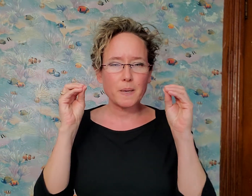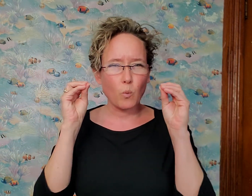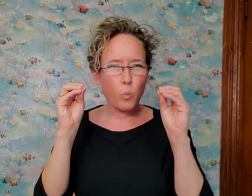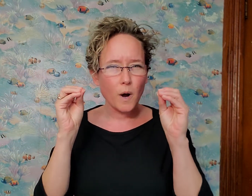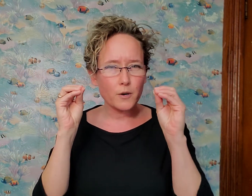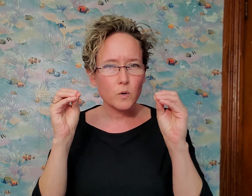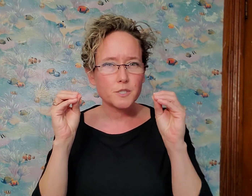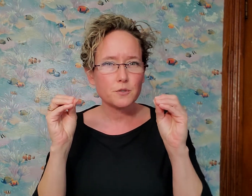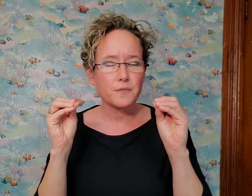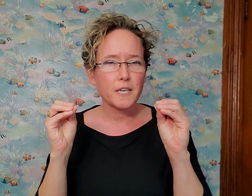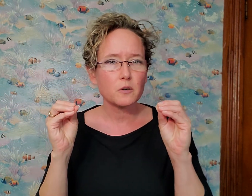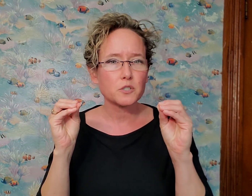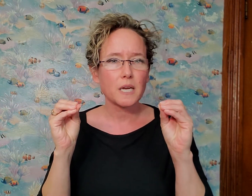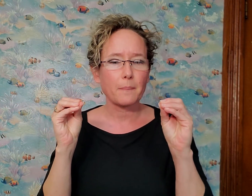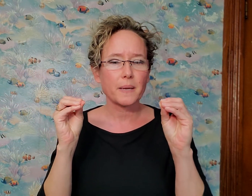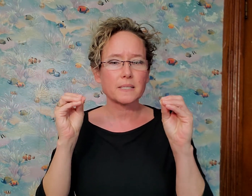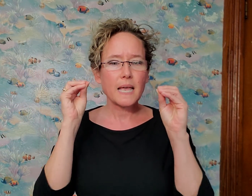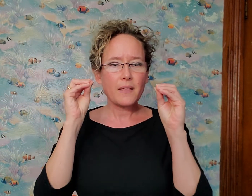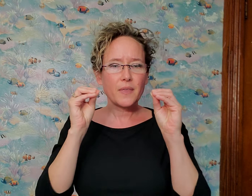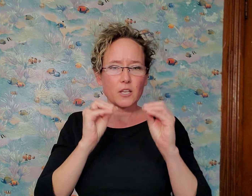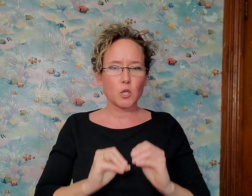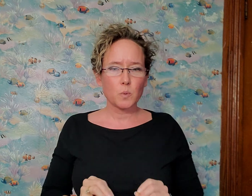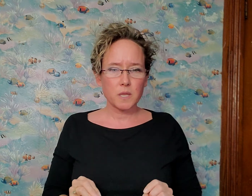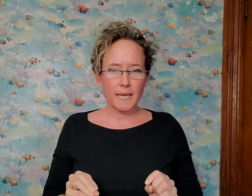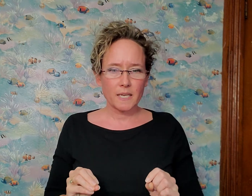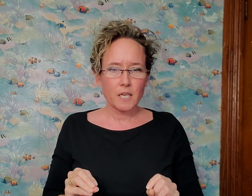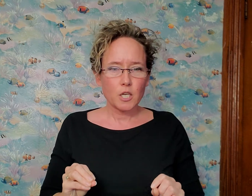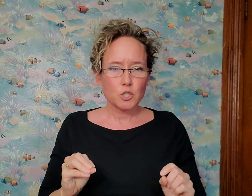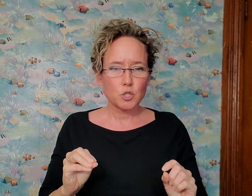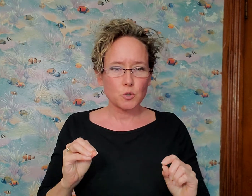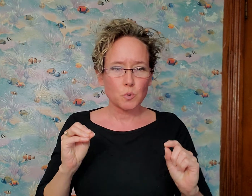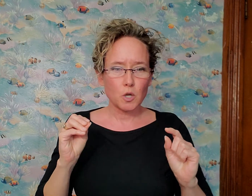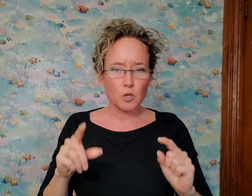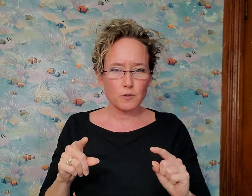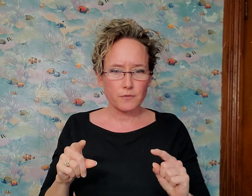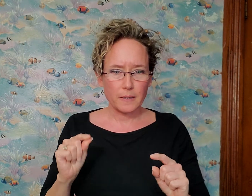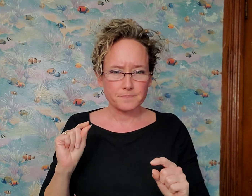pick one or two videos or topics that you would like to learn from.